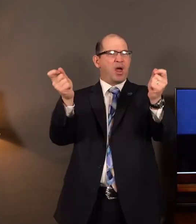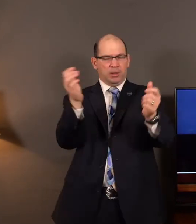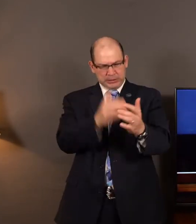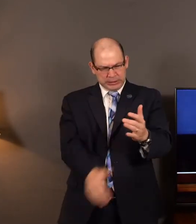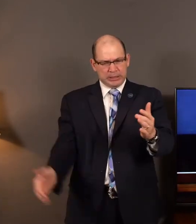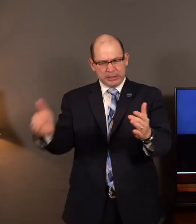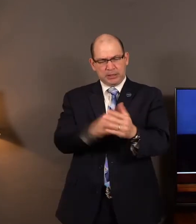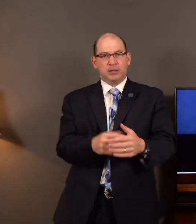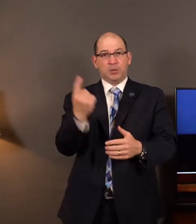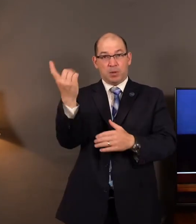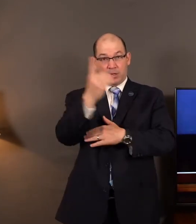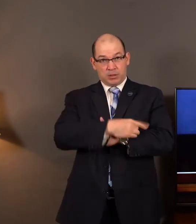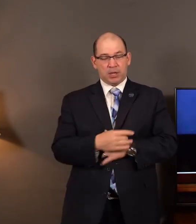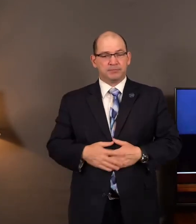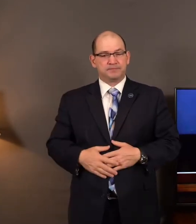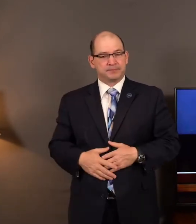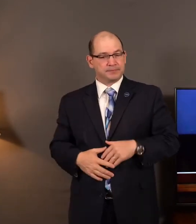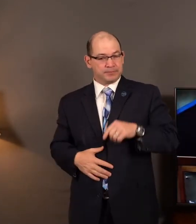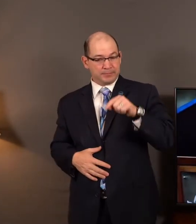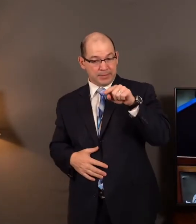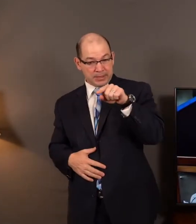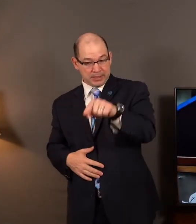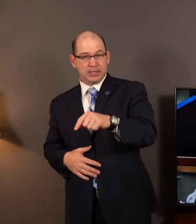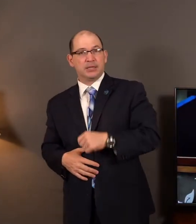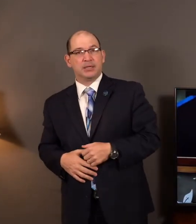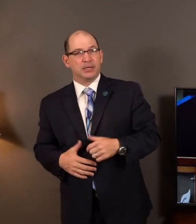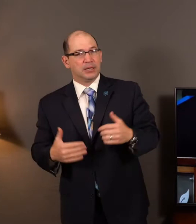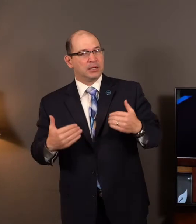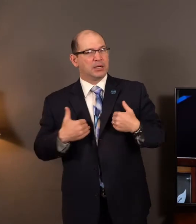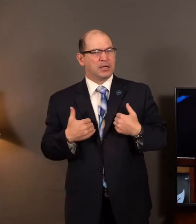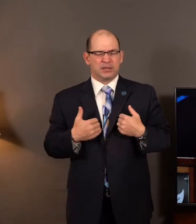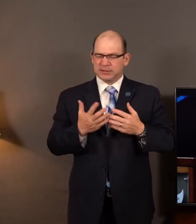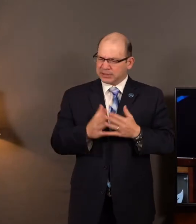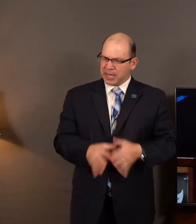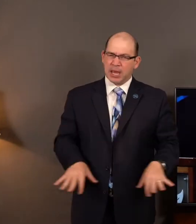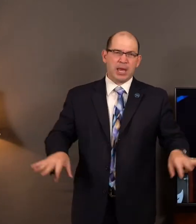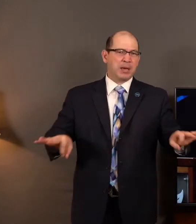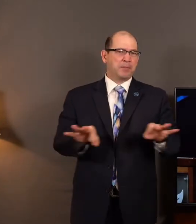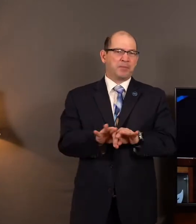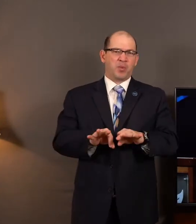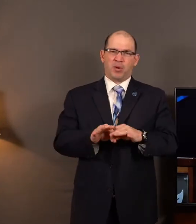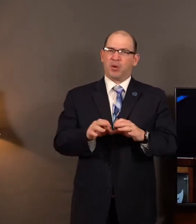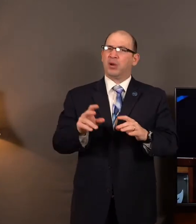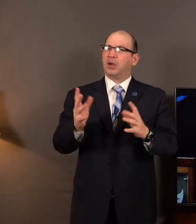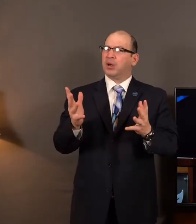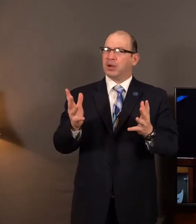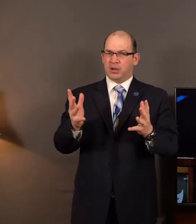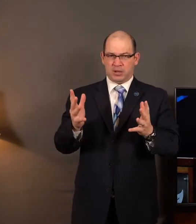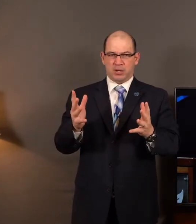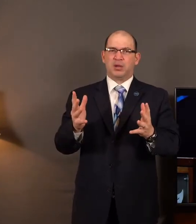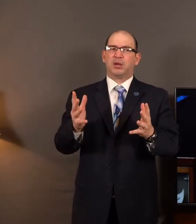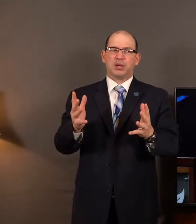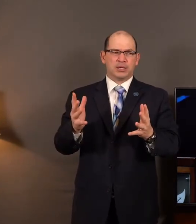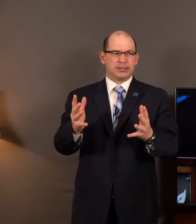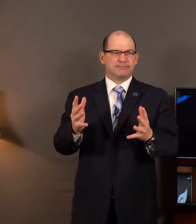one particular day Colonel Joshua Chamberlain was given a very important mission. He and the men of the 20th